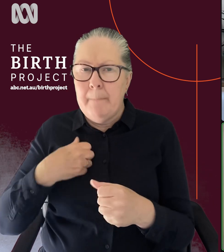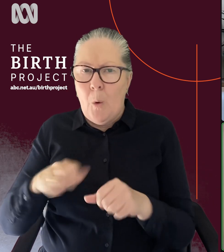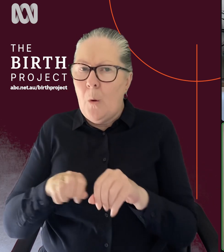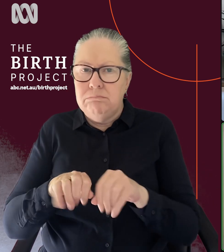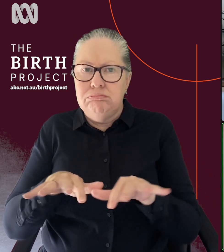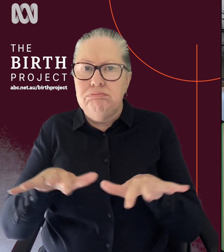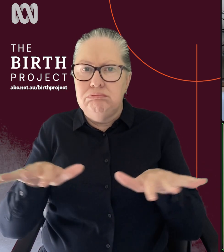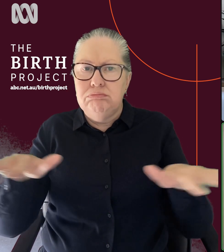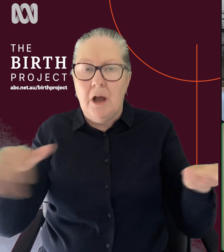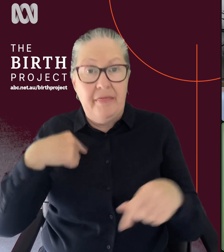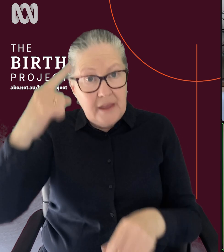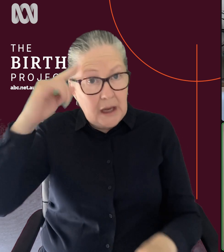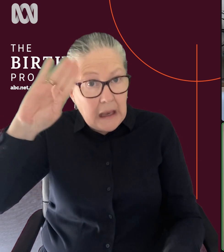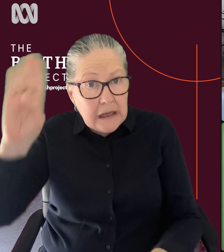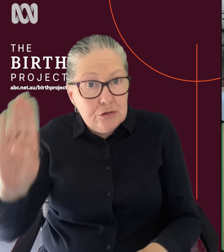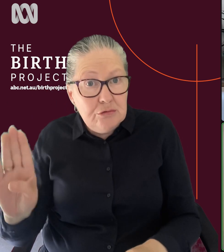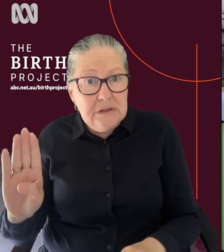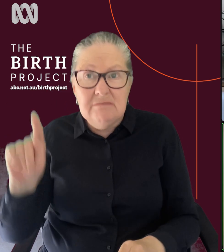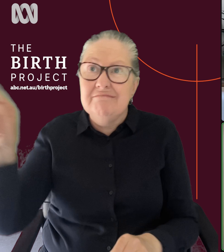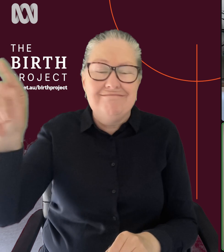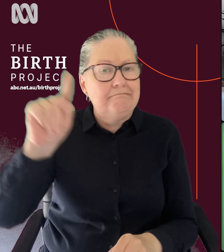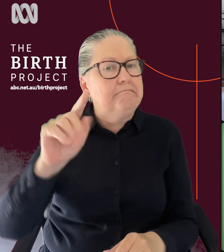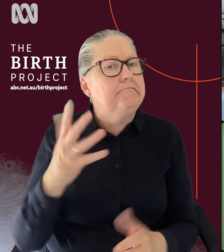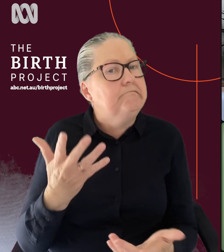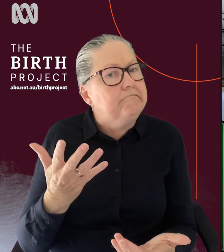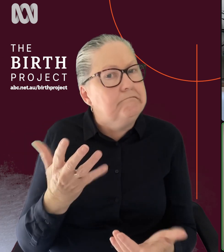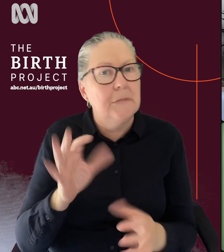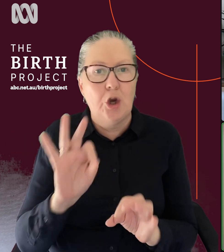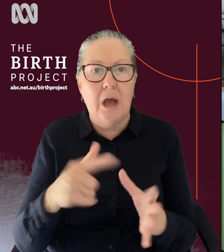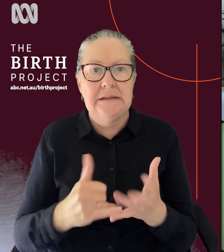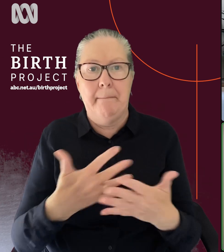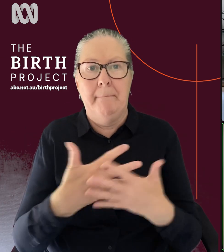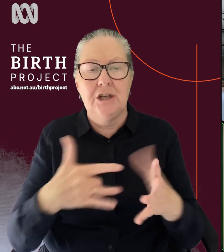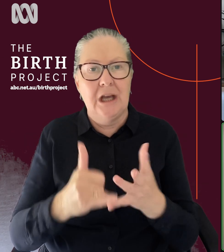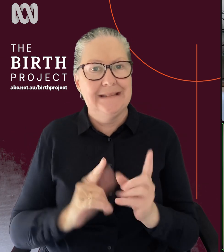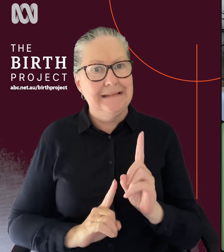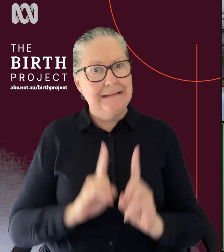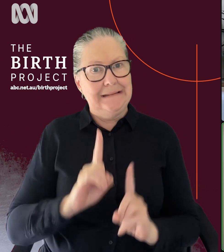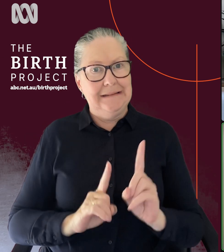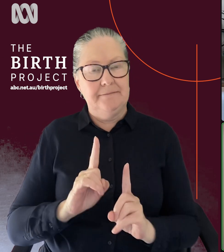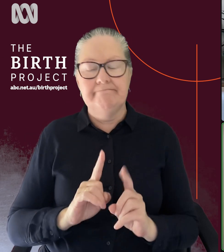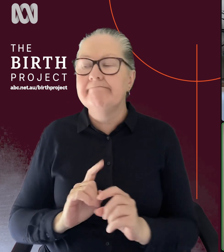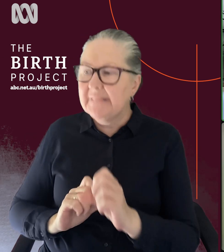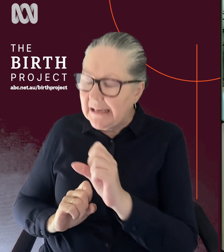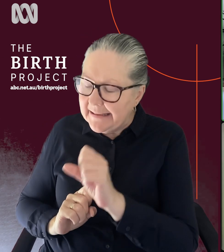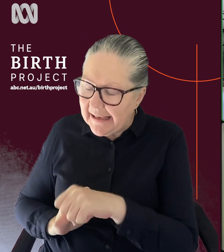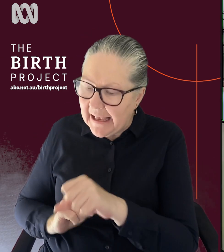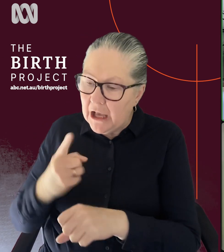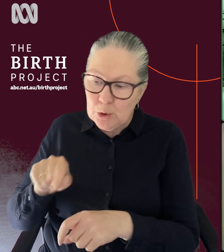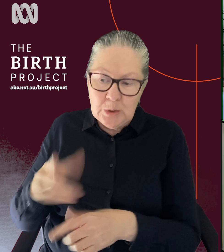far wider. And I think regional centres don't have access nearly as much as we do in the big cities. Yeah. And look, you did talk about